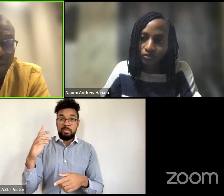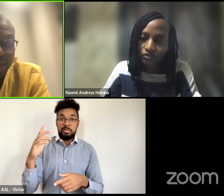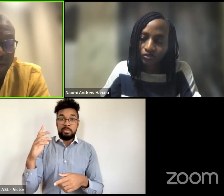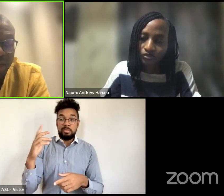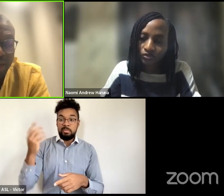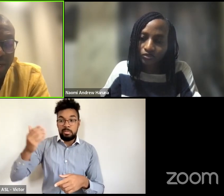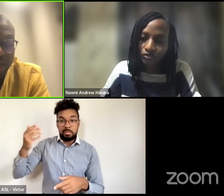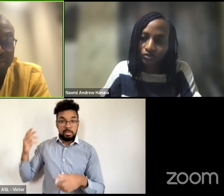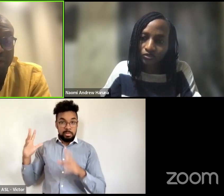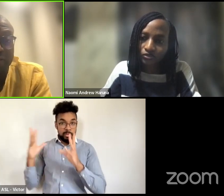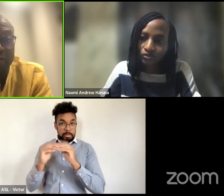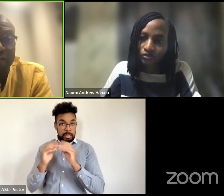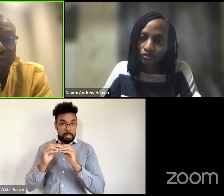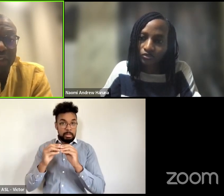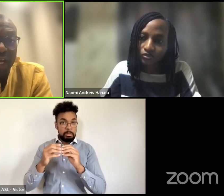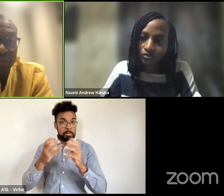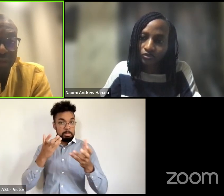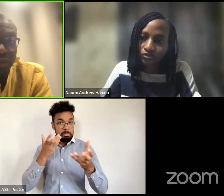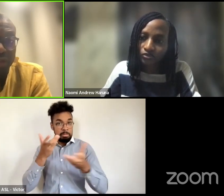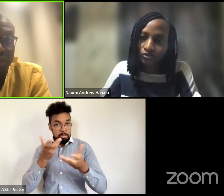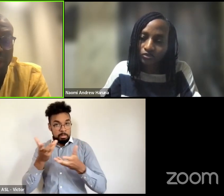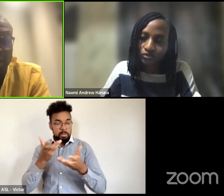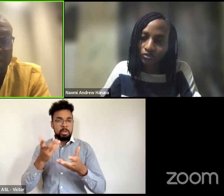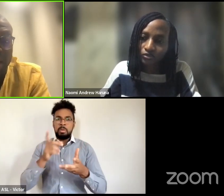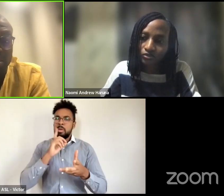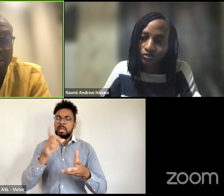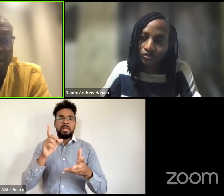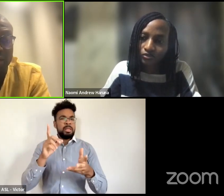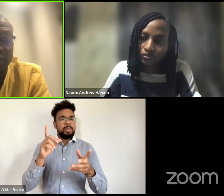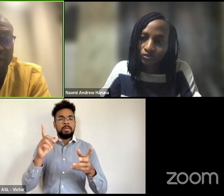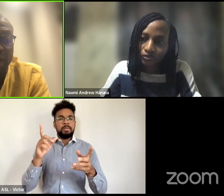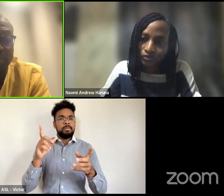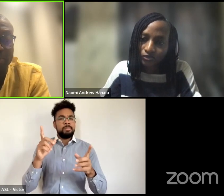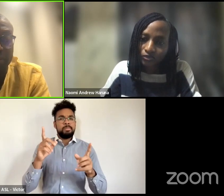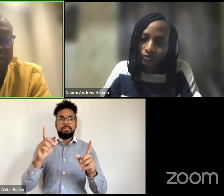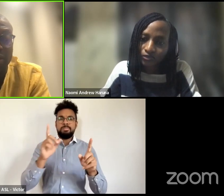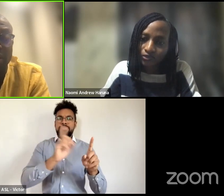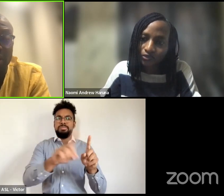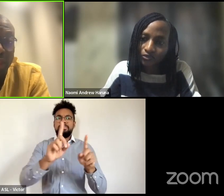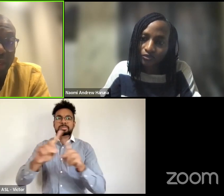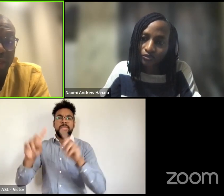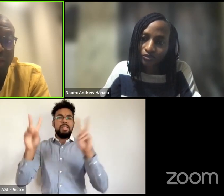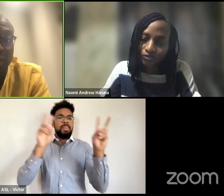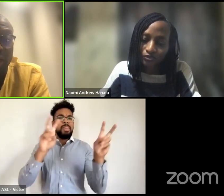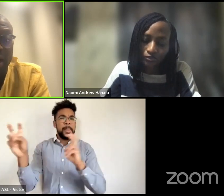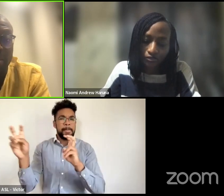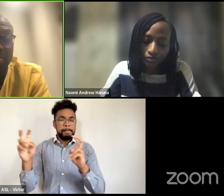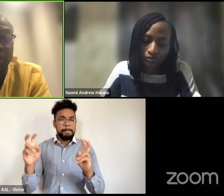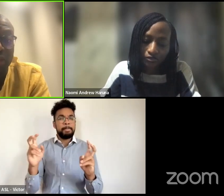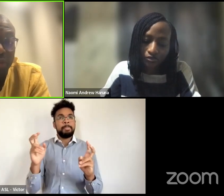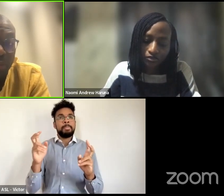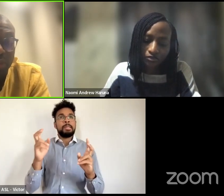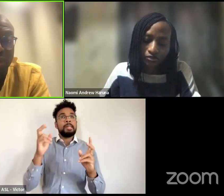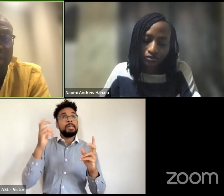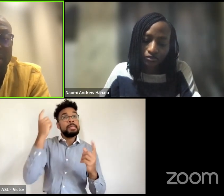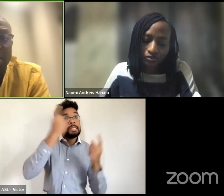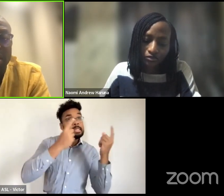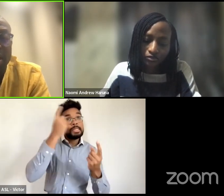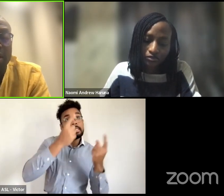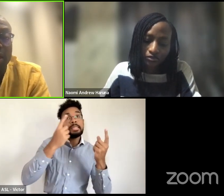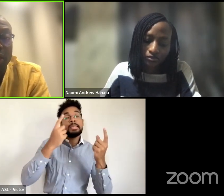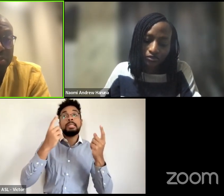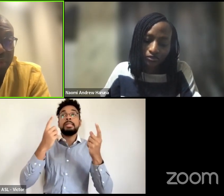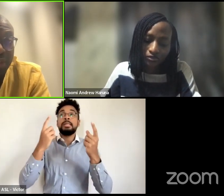have been very diverse in terms of um the thinking um the thought